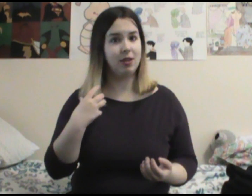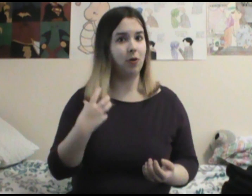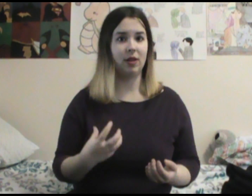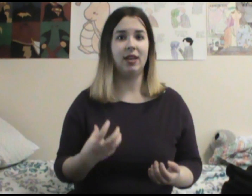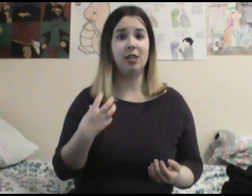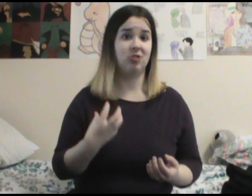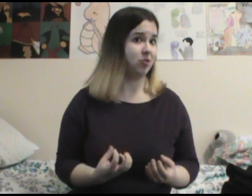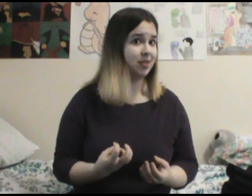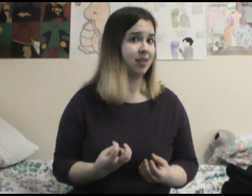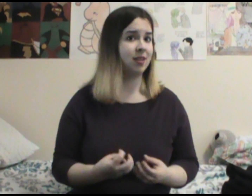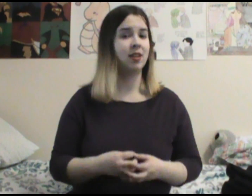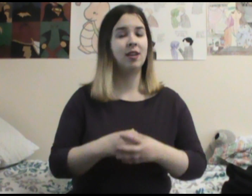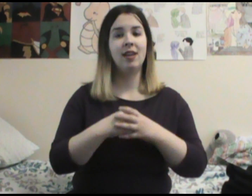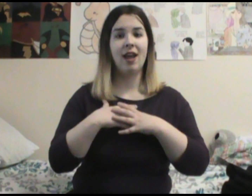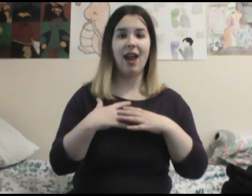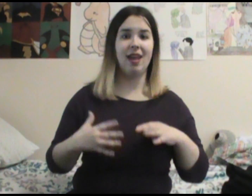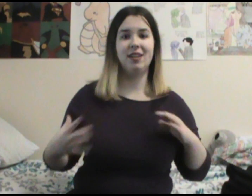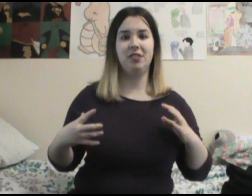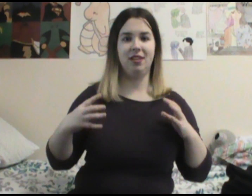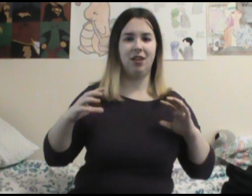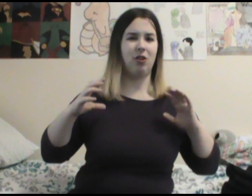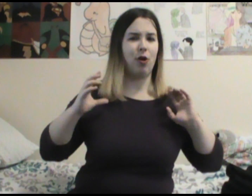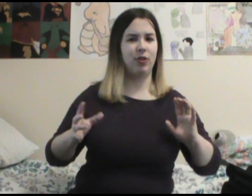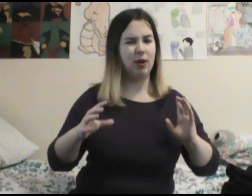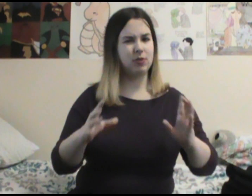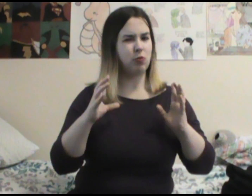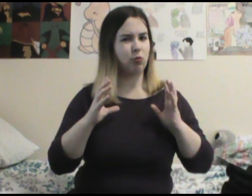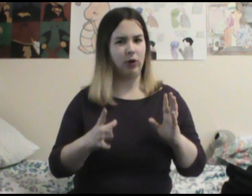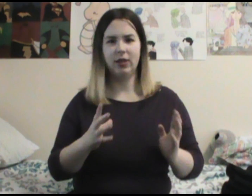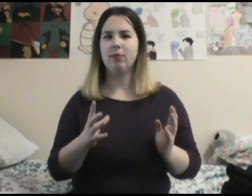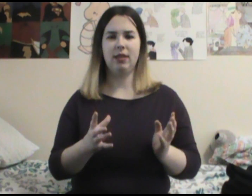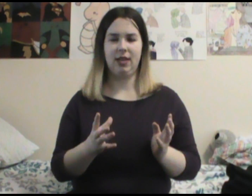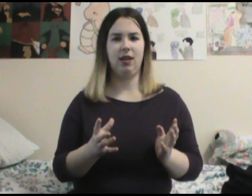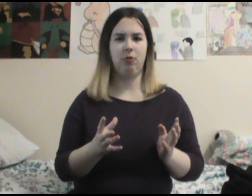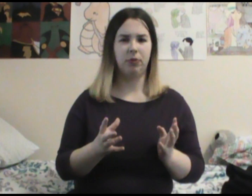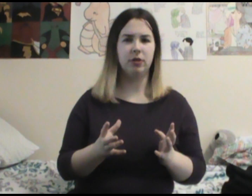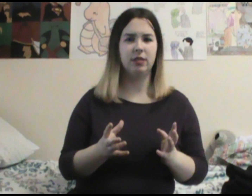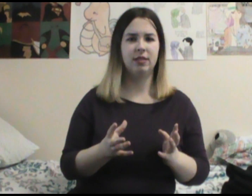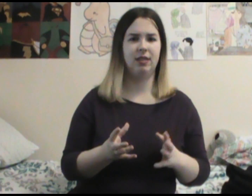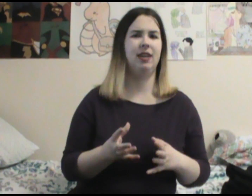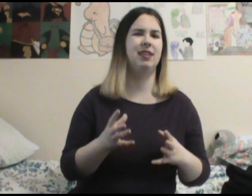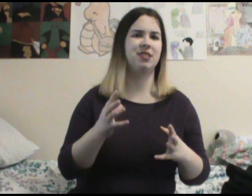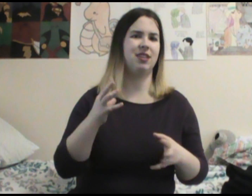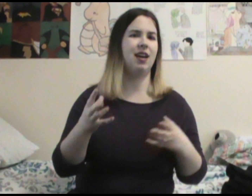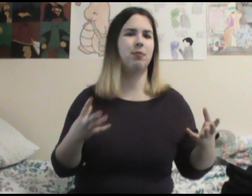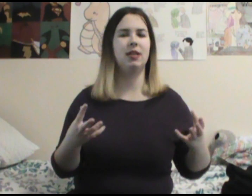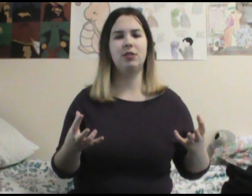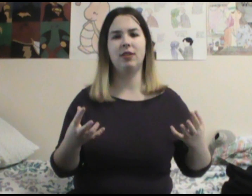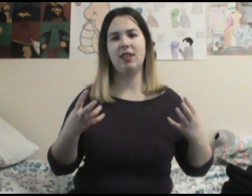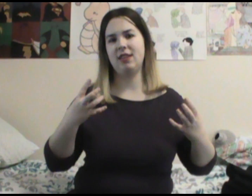know that he shouldn't. And just like all that was really really kind of cool and just I really enjoyed that they